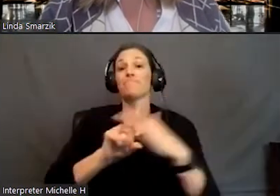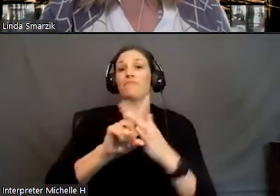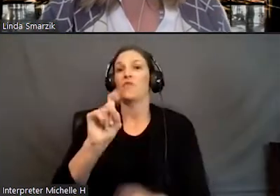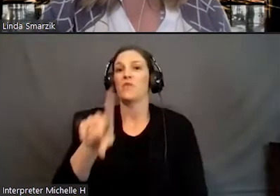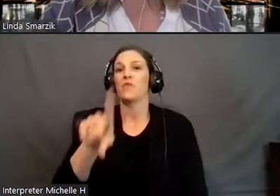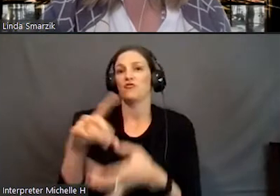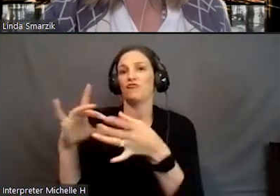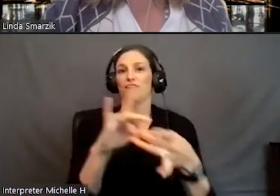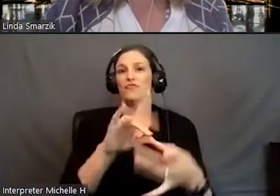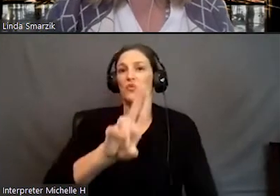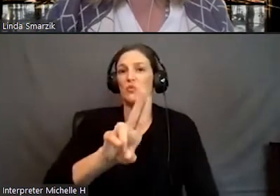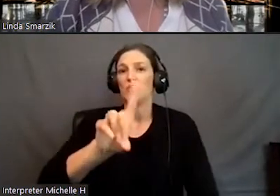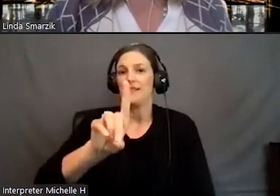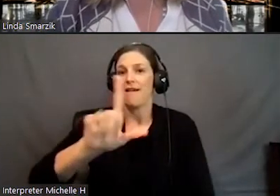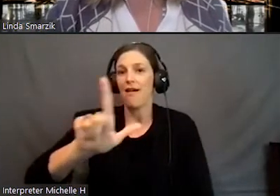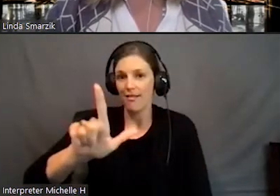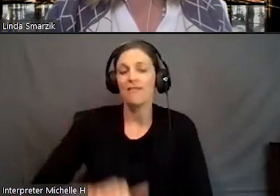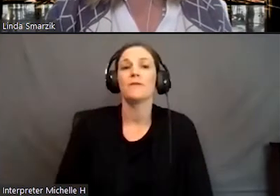UDL.